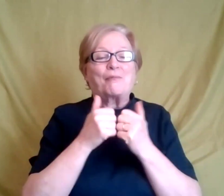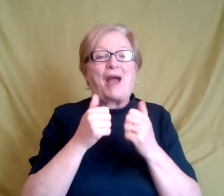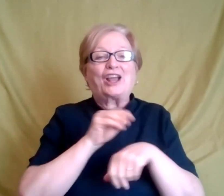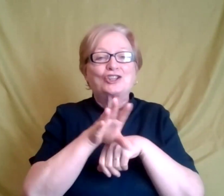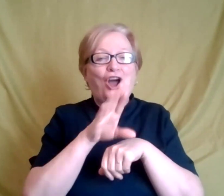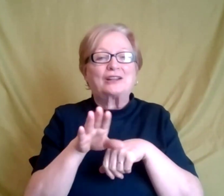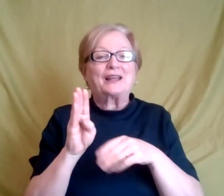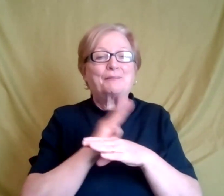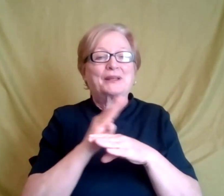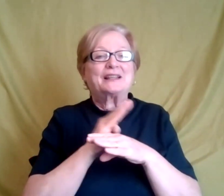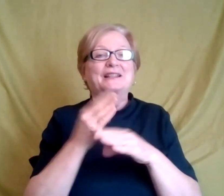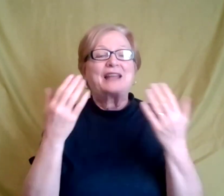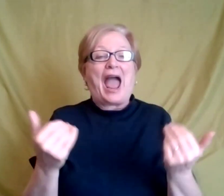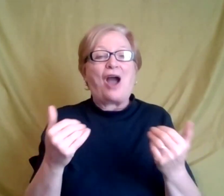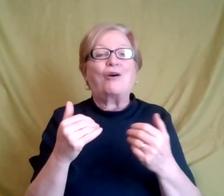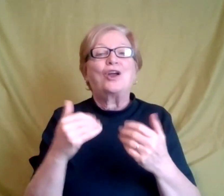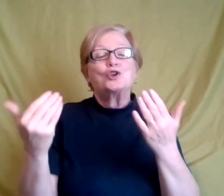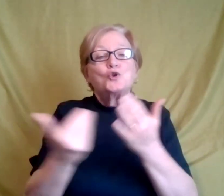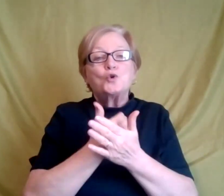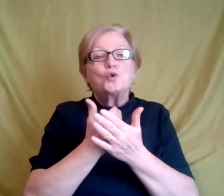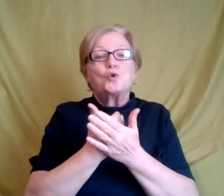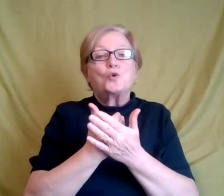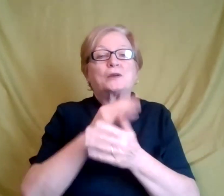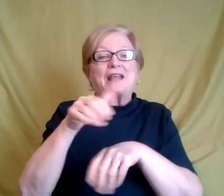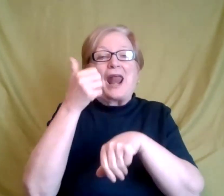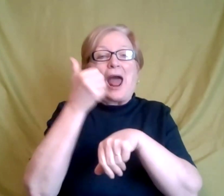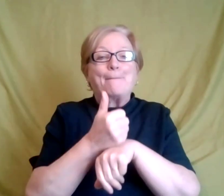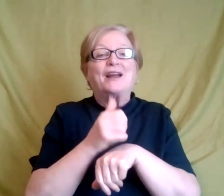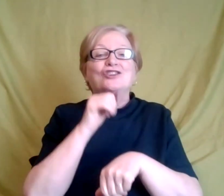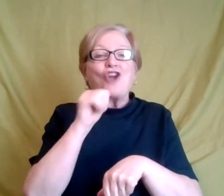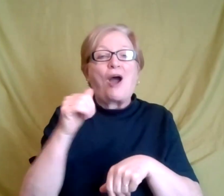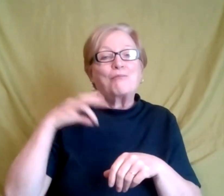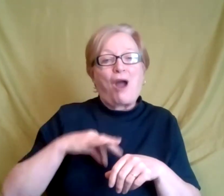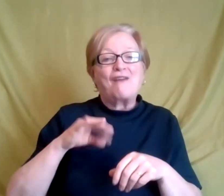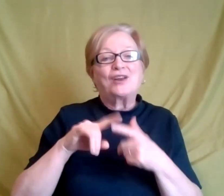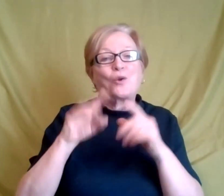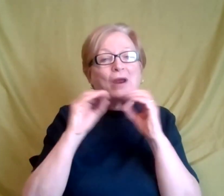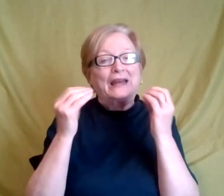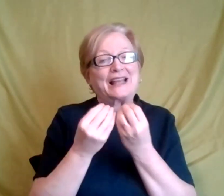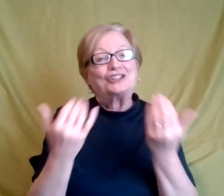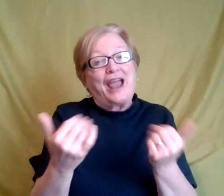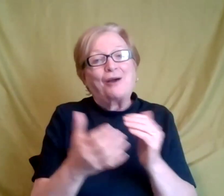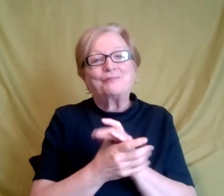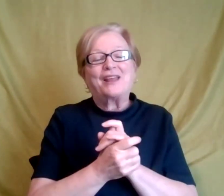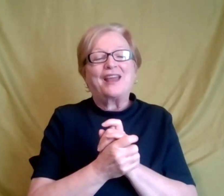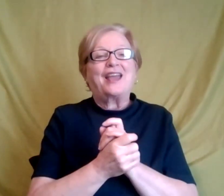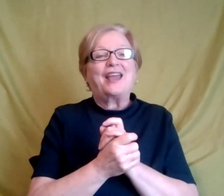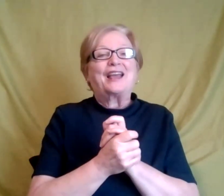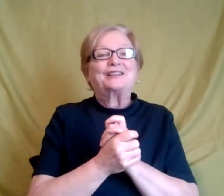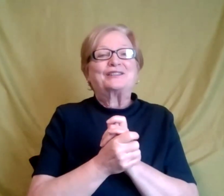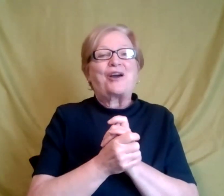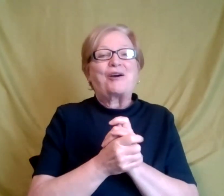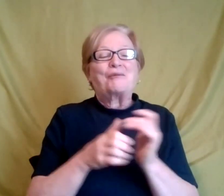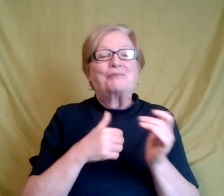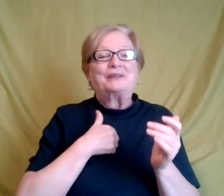newly formed nonprofits. So you have to forgive me and just excuse the nervousness.